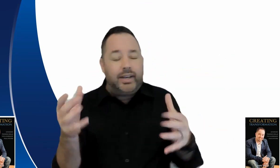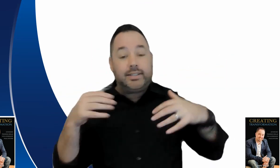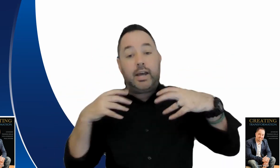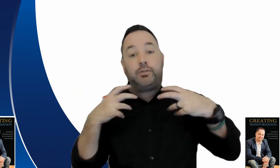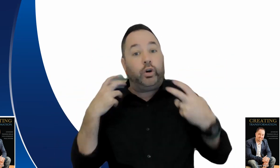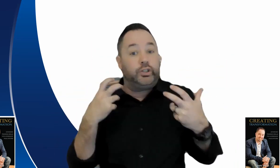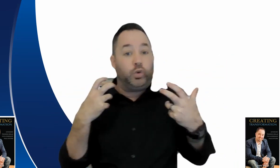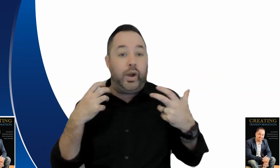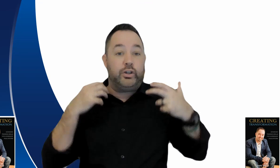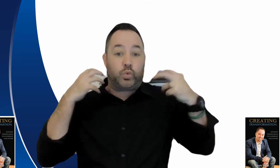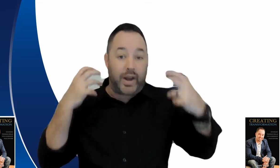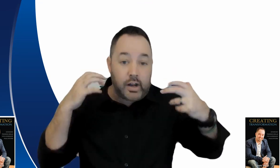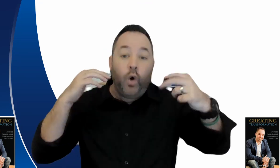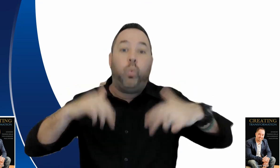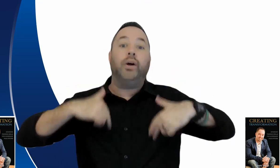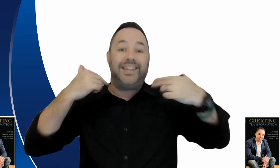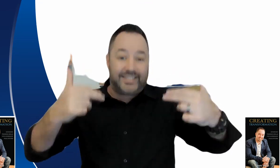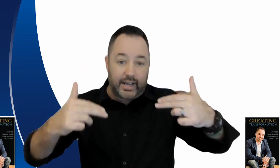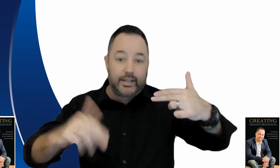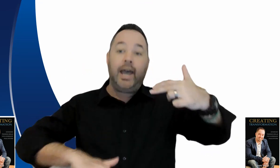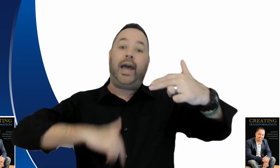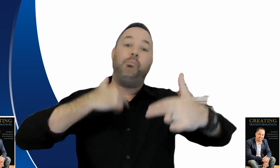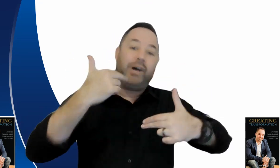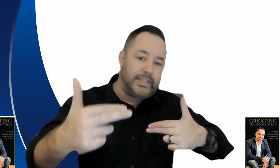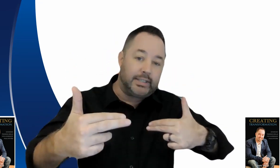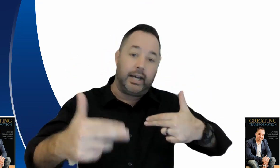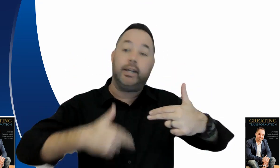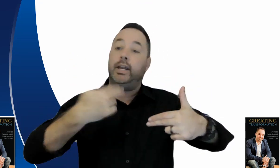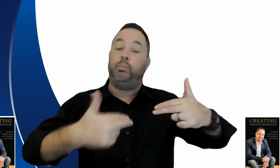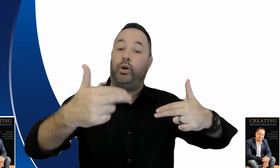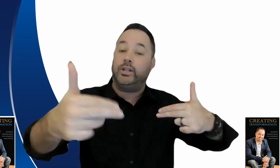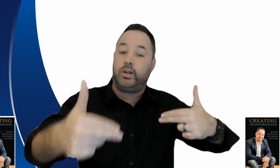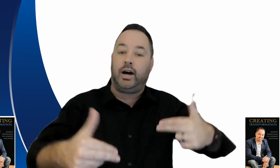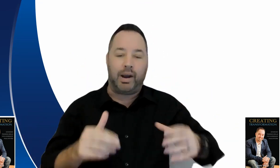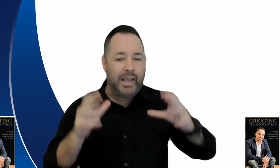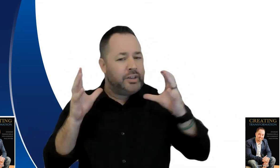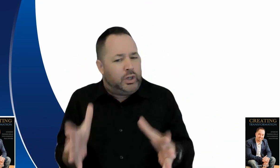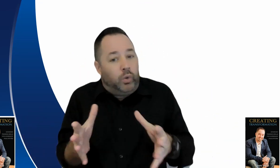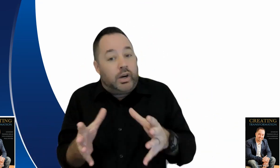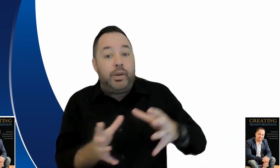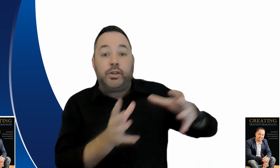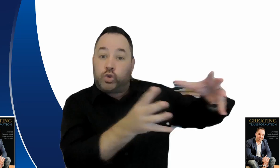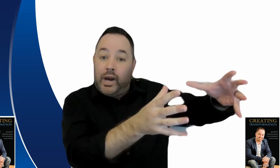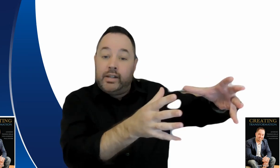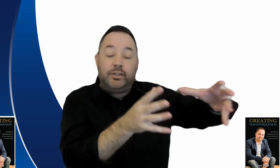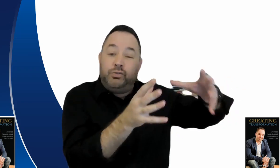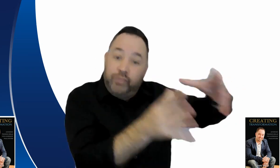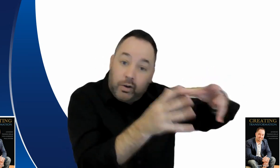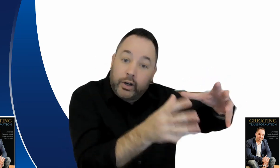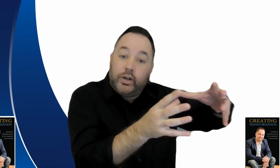trainer doesn't have conscious awareness around what they're saying how much they're saying at any point in time right so you want to be the trainer that's very